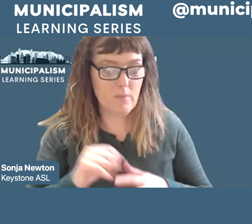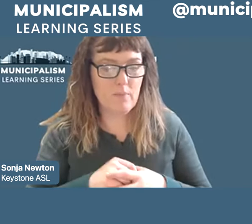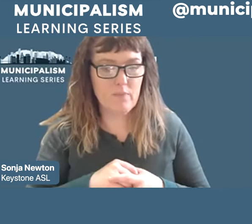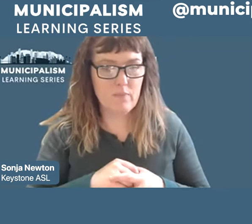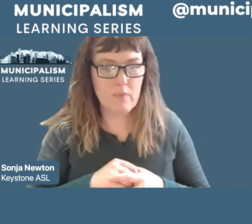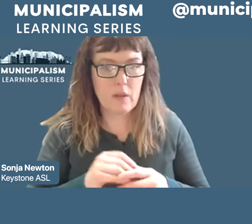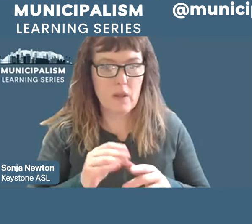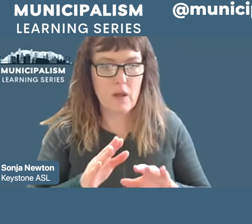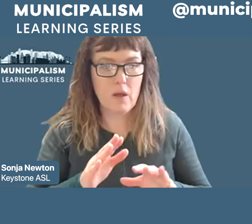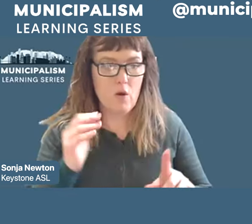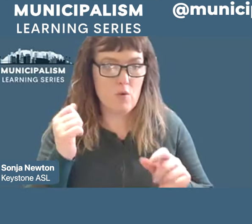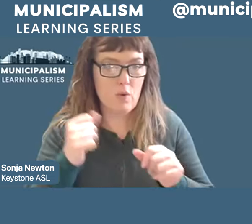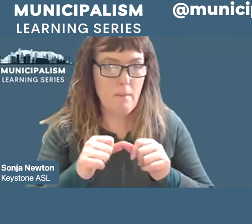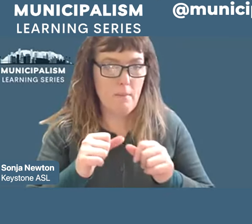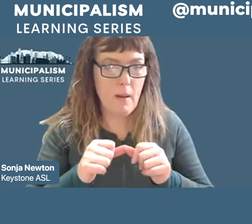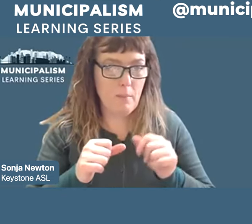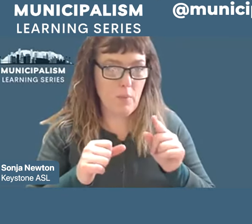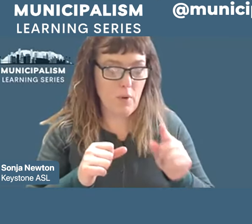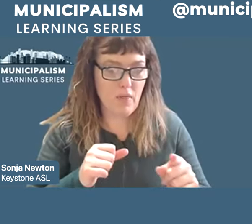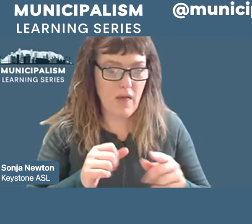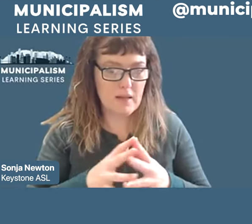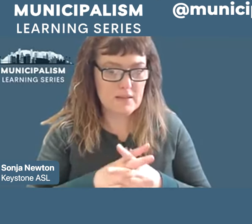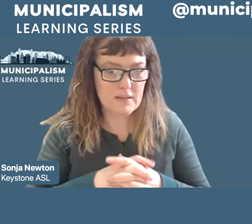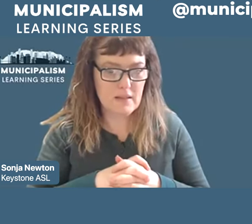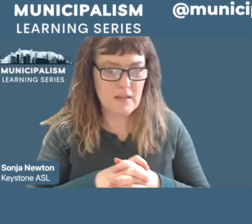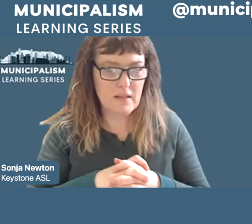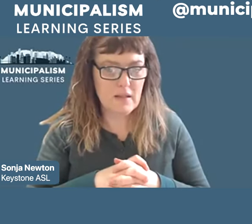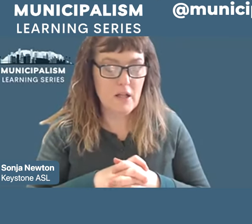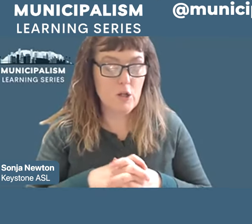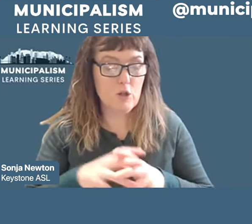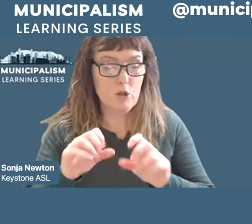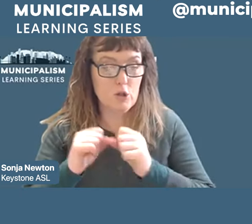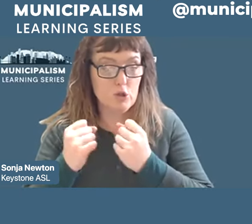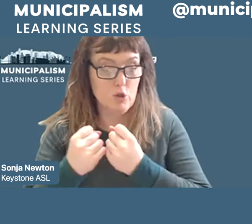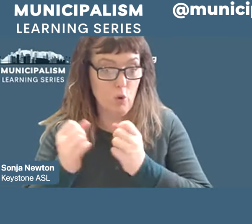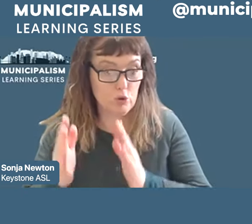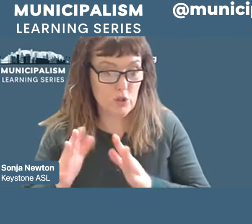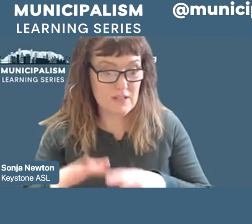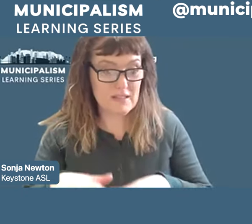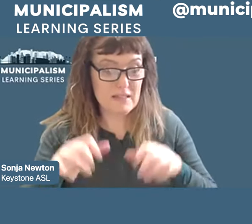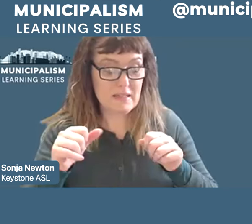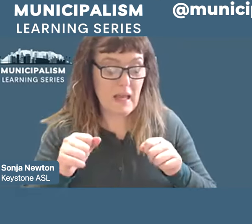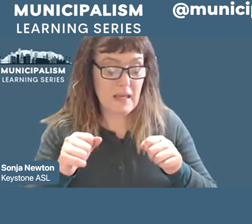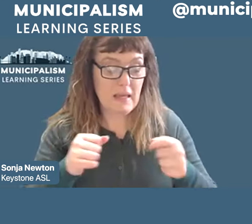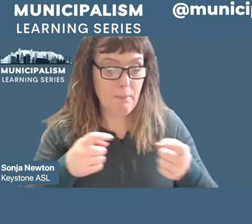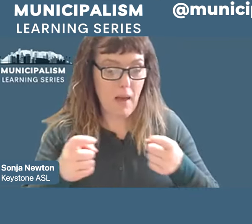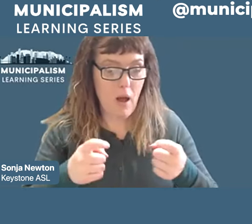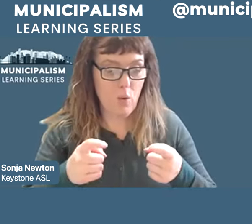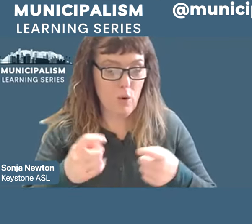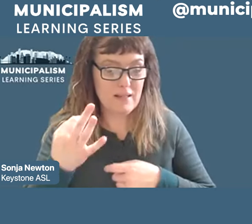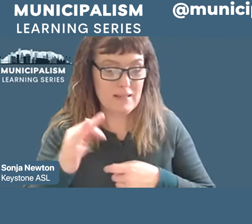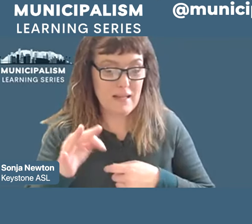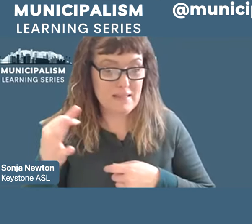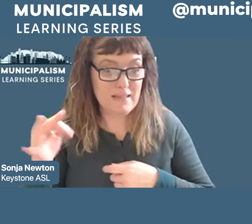keys there to the socialists taking power in 1919 at the end of World War I was gaining control